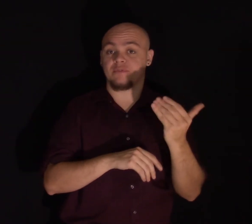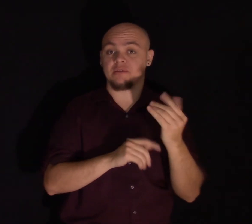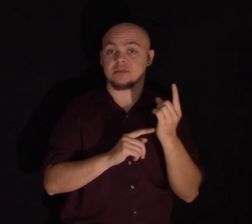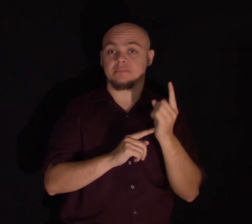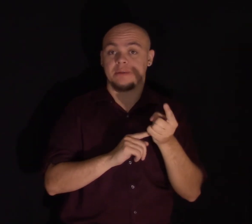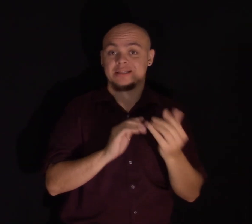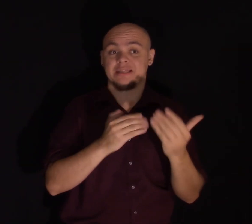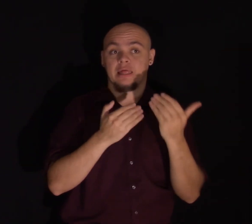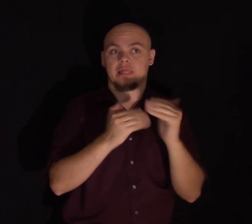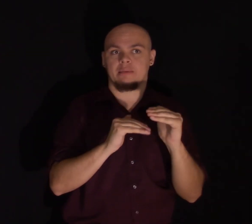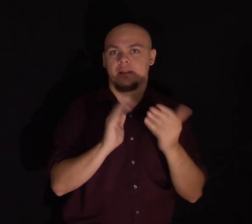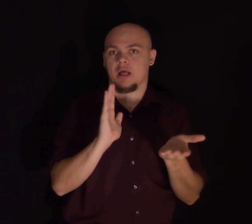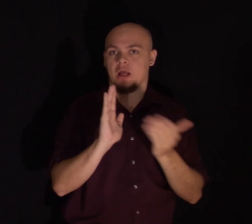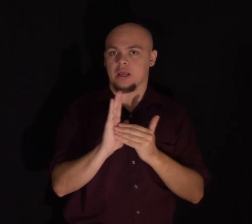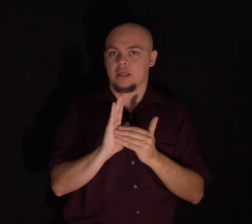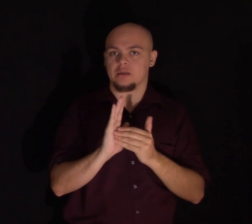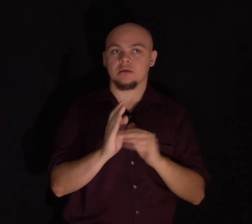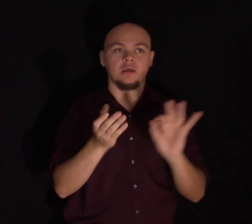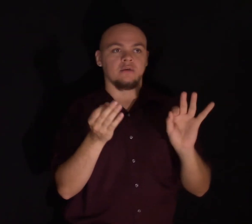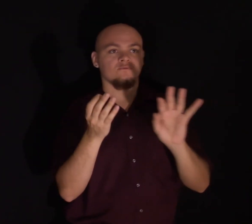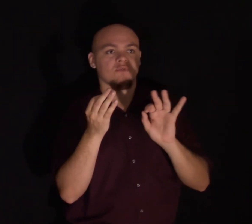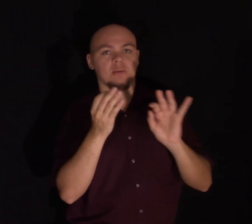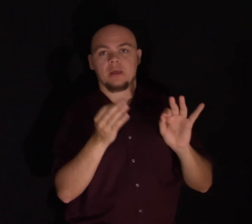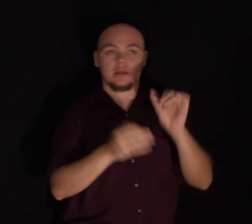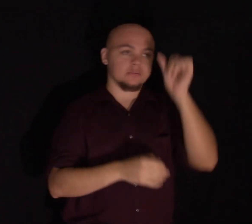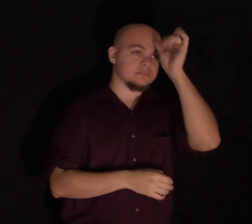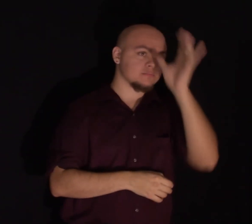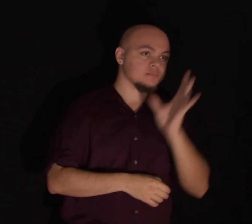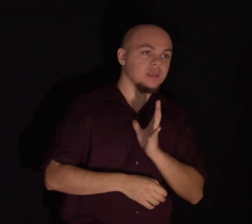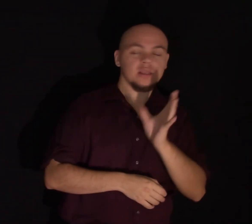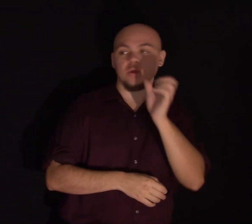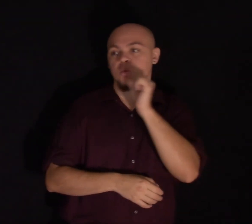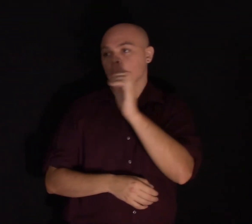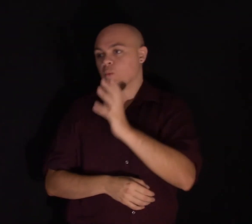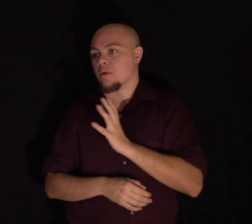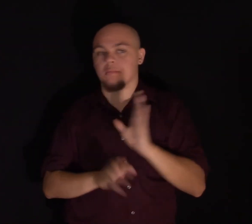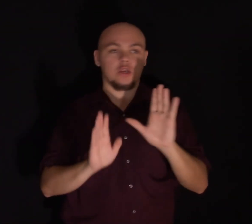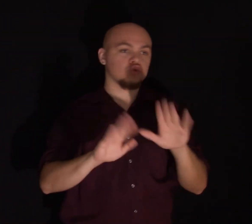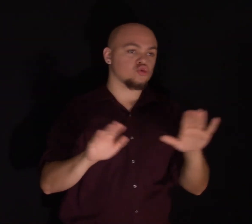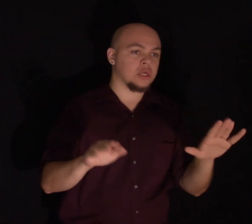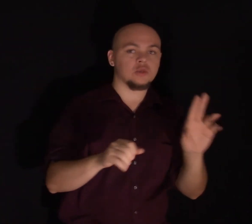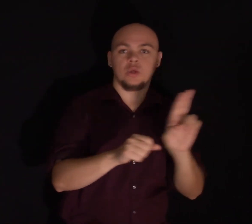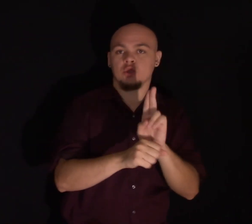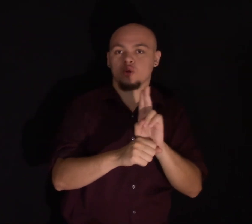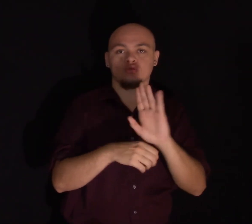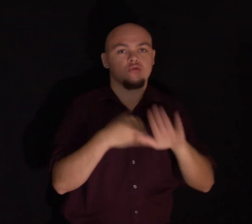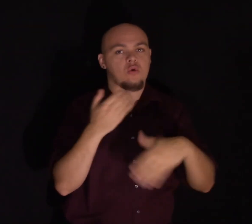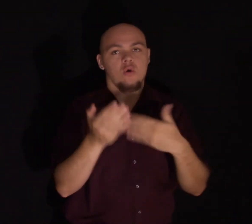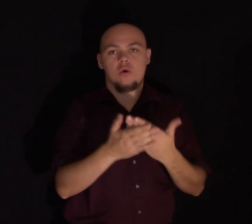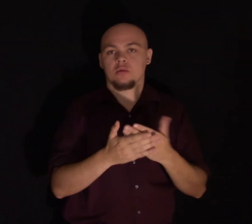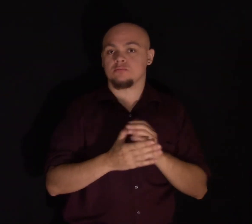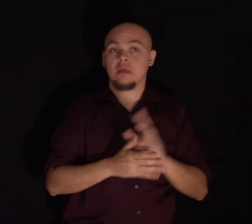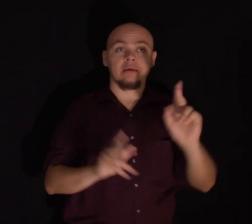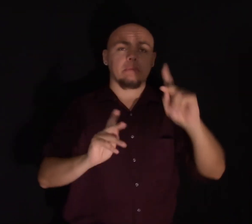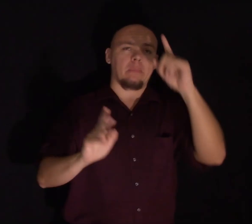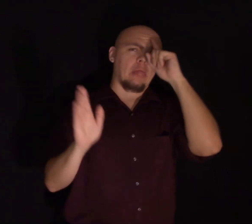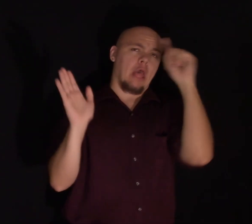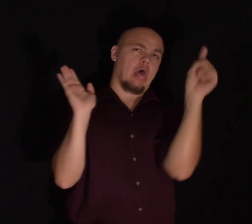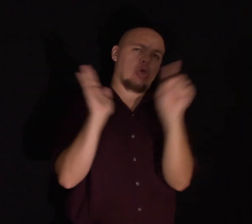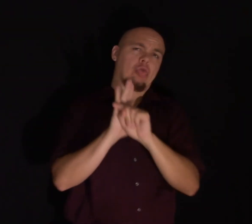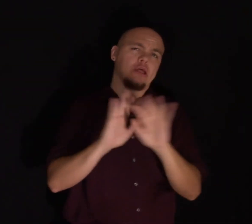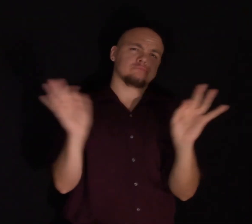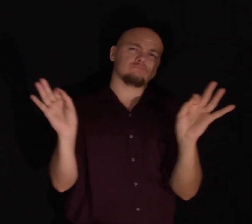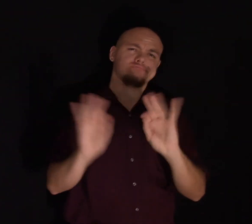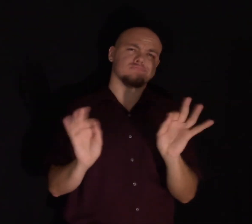As I say, I get a lot of feedback. Men, women, and children have all used this. And even the most cynical have,